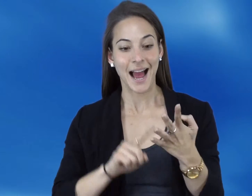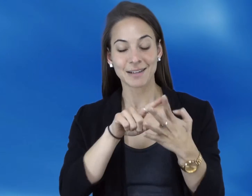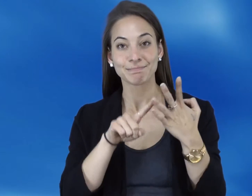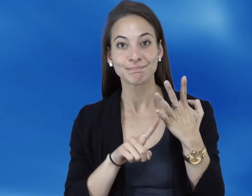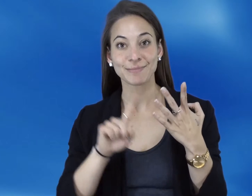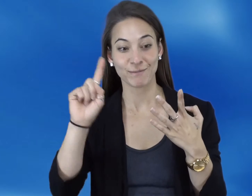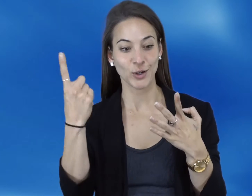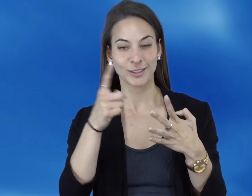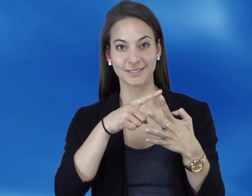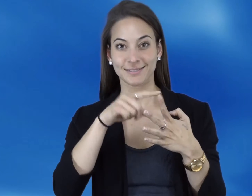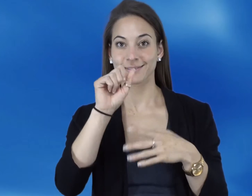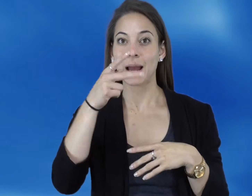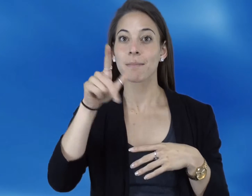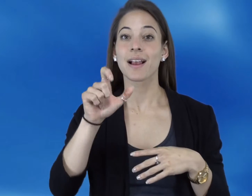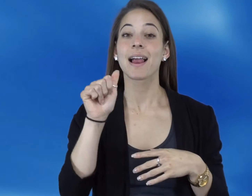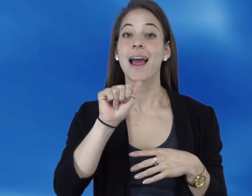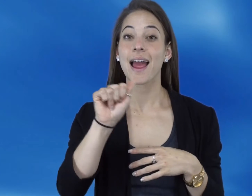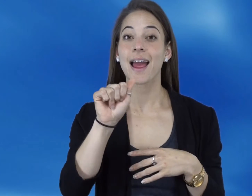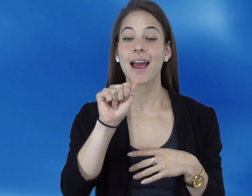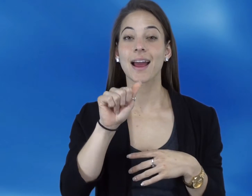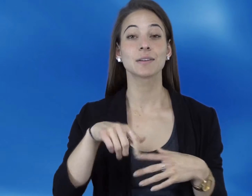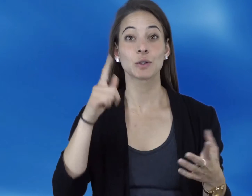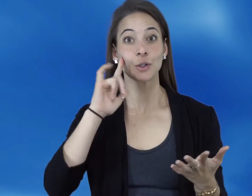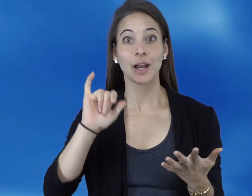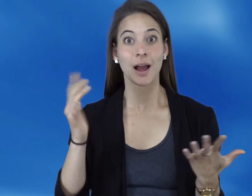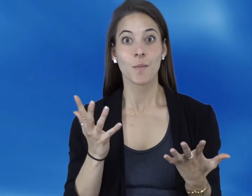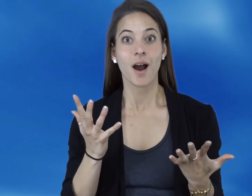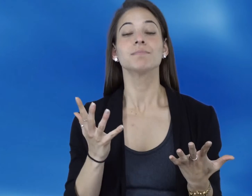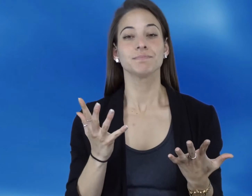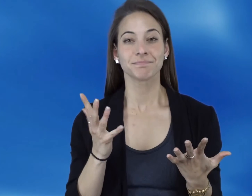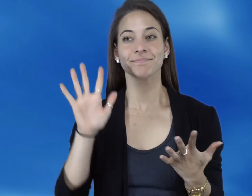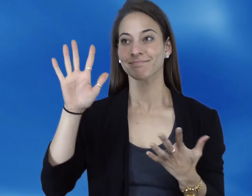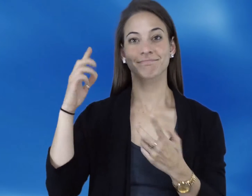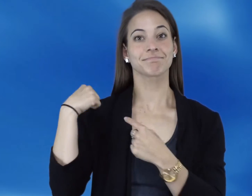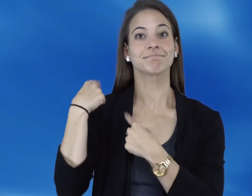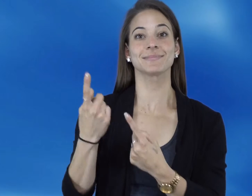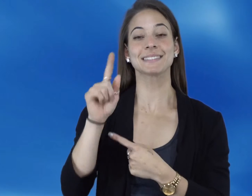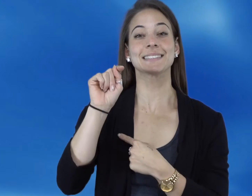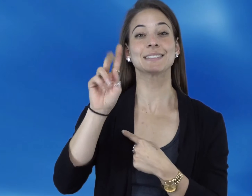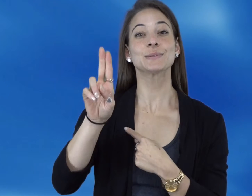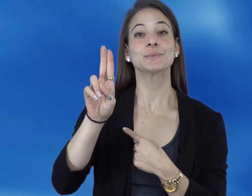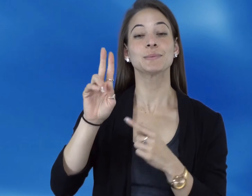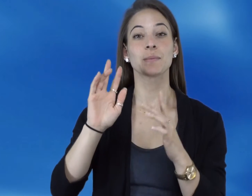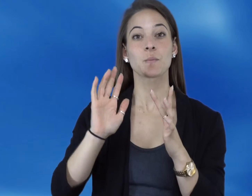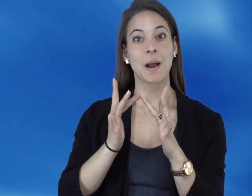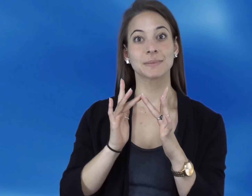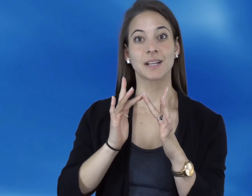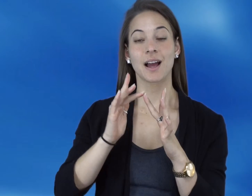web design aspect and a little bit about what each sample looks like. For sample A, we used Towson University's